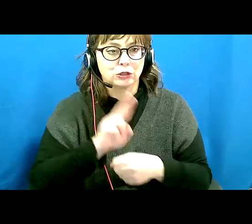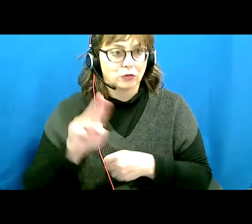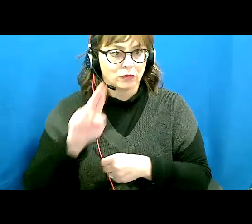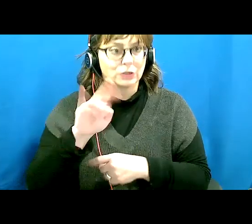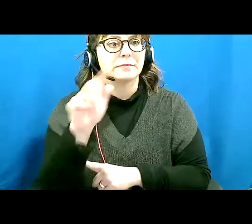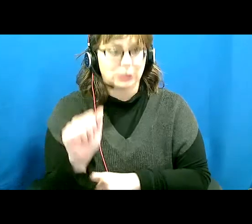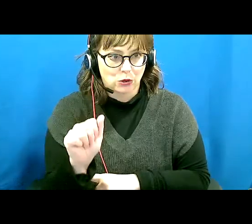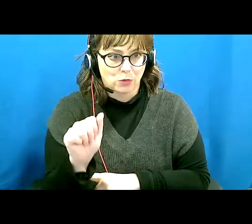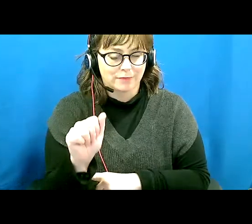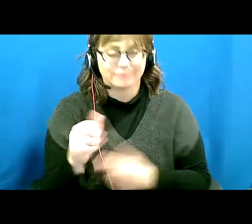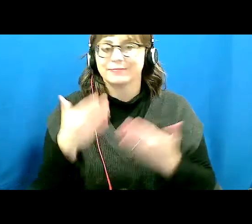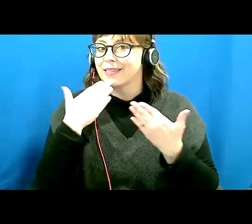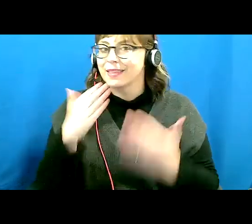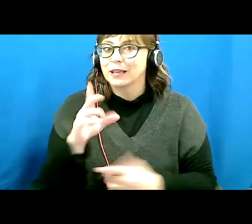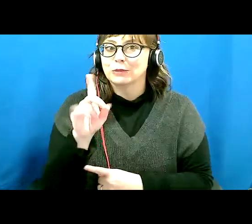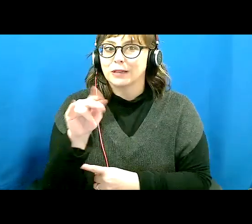Diane.